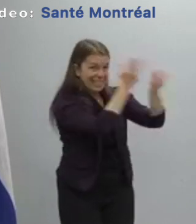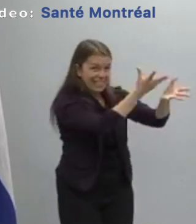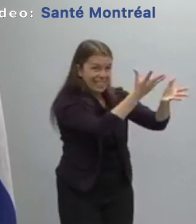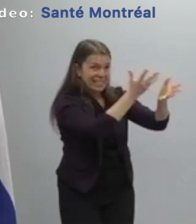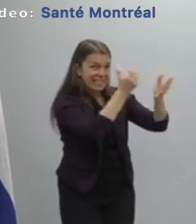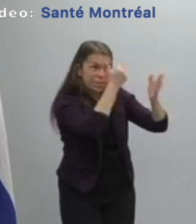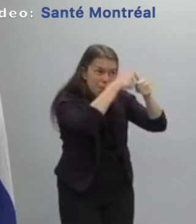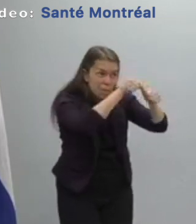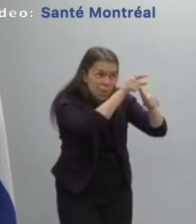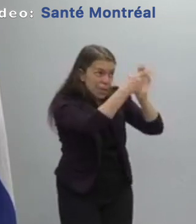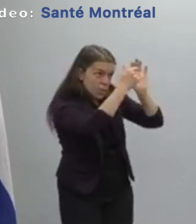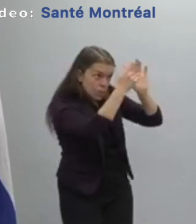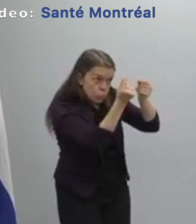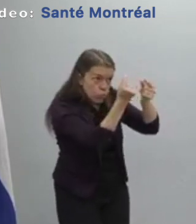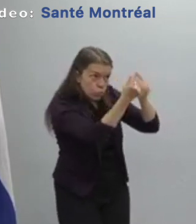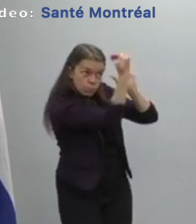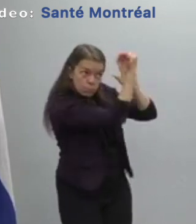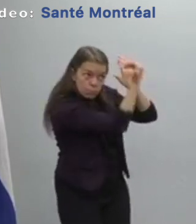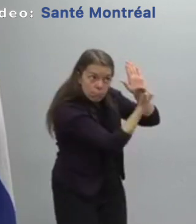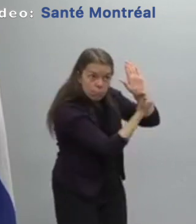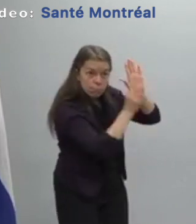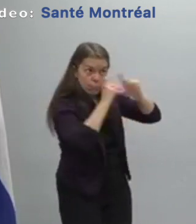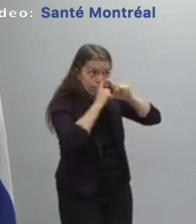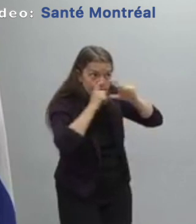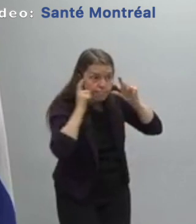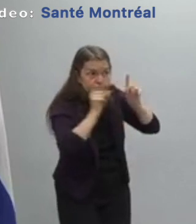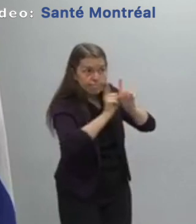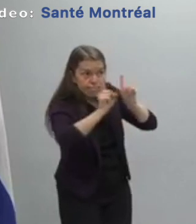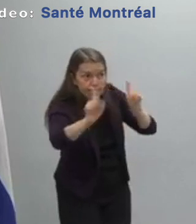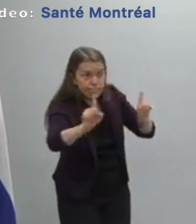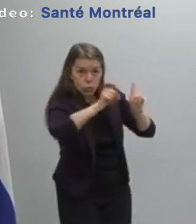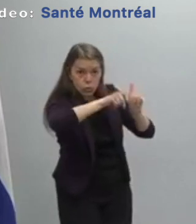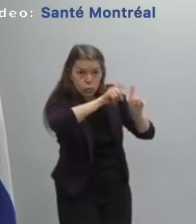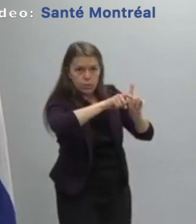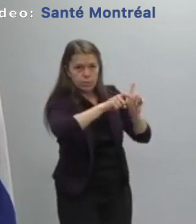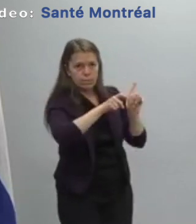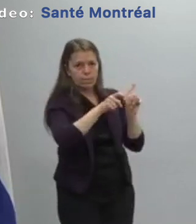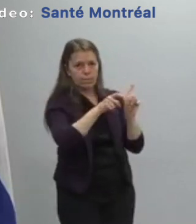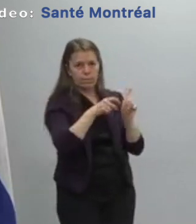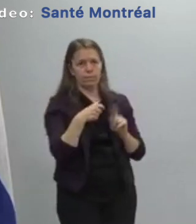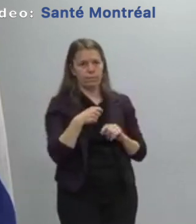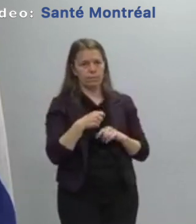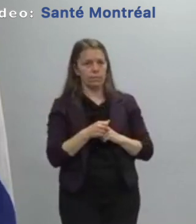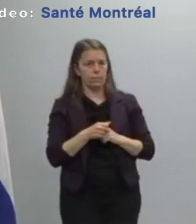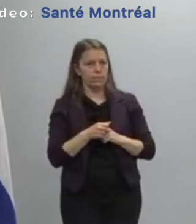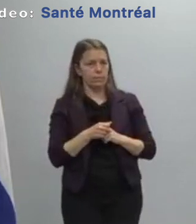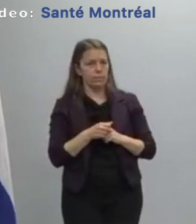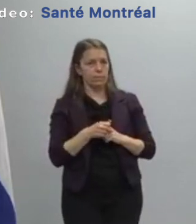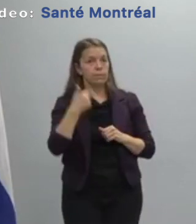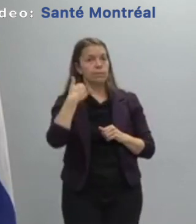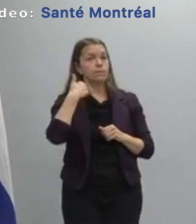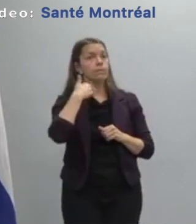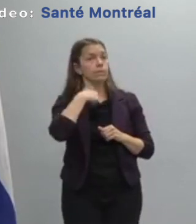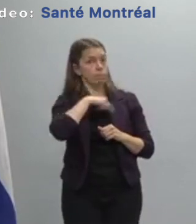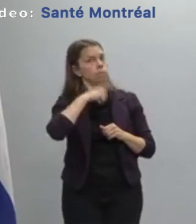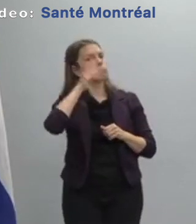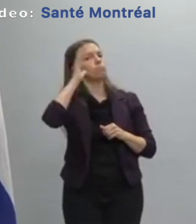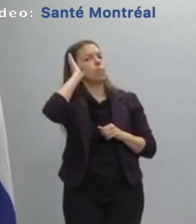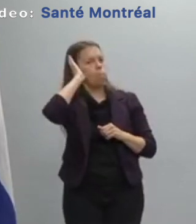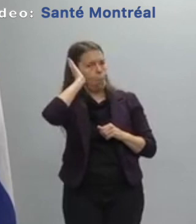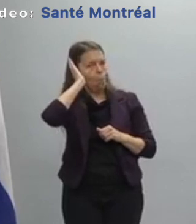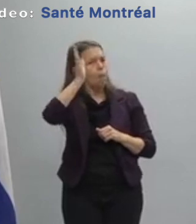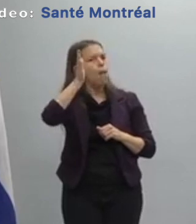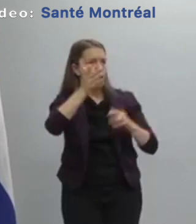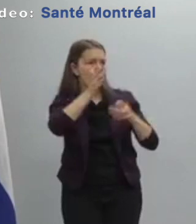there is been we we have we will be seeing different projects in some community with